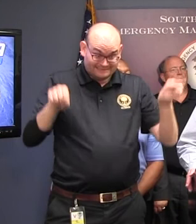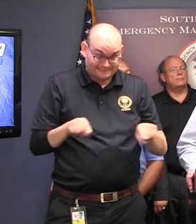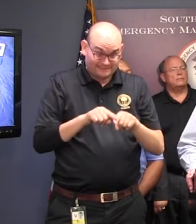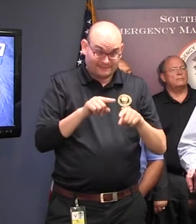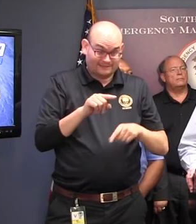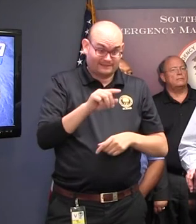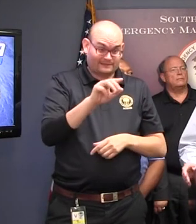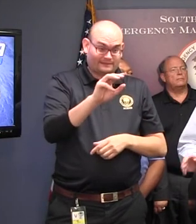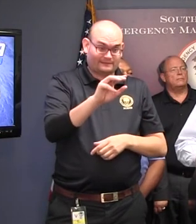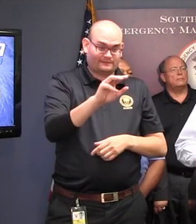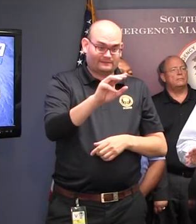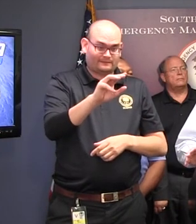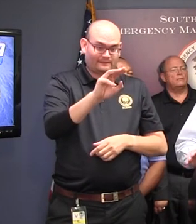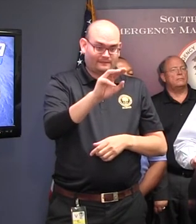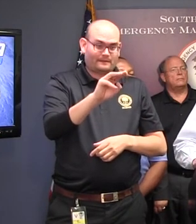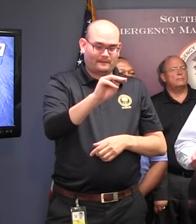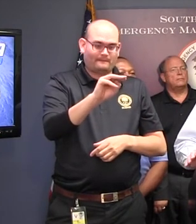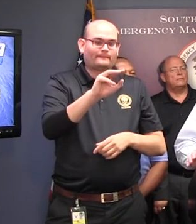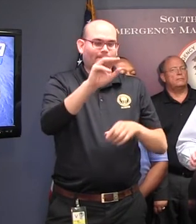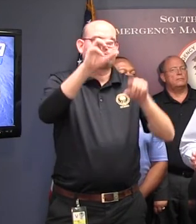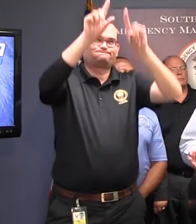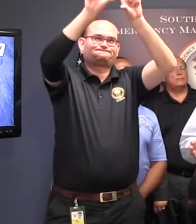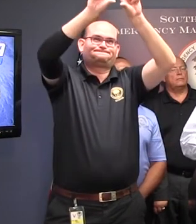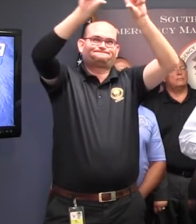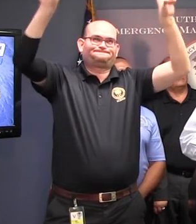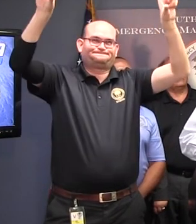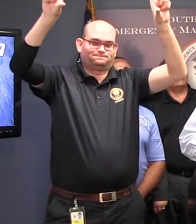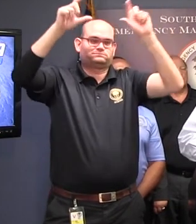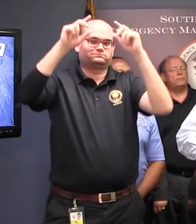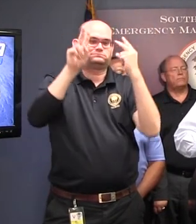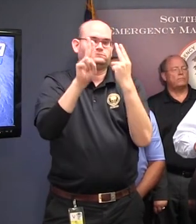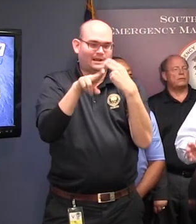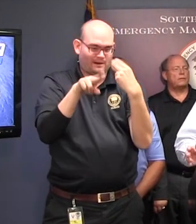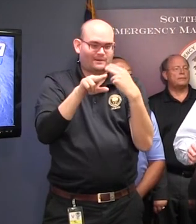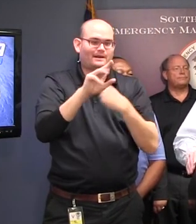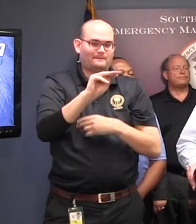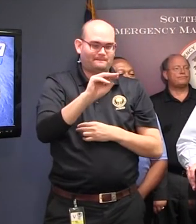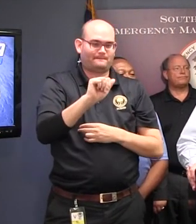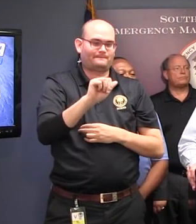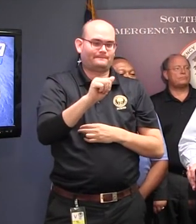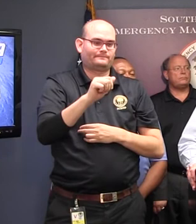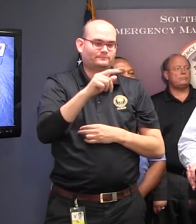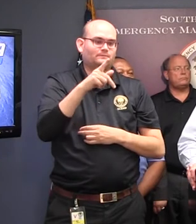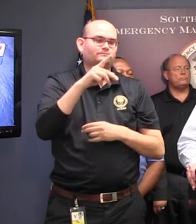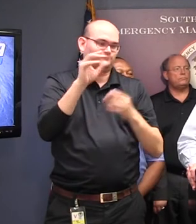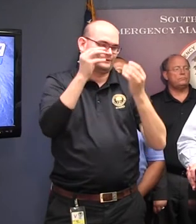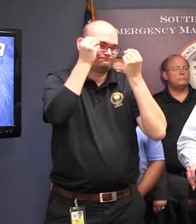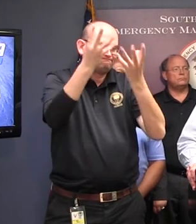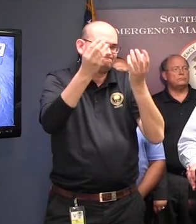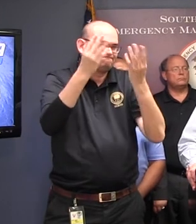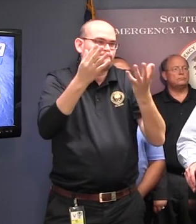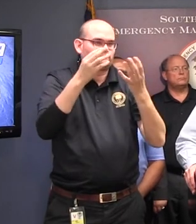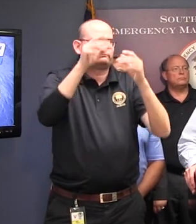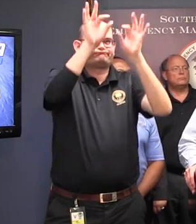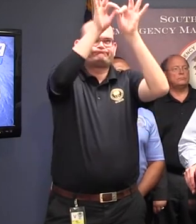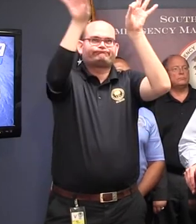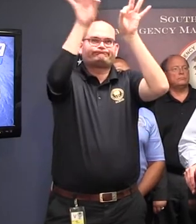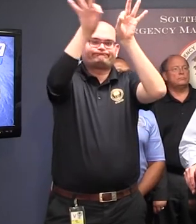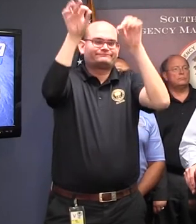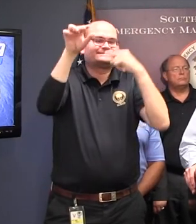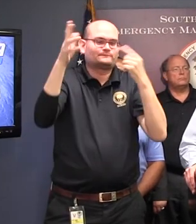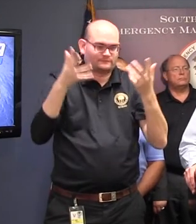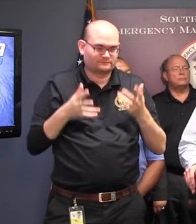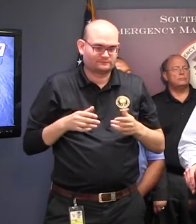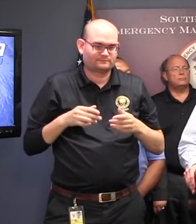and tailor-made in an instant to try to get the flow of traffic to go here or to go there to prevent exactly what